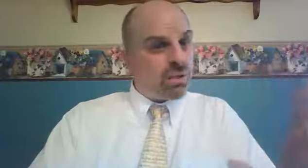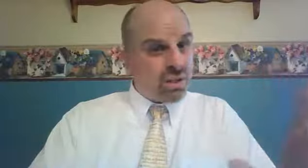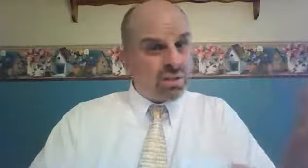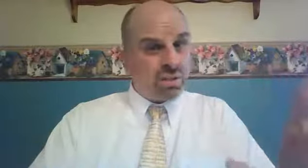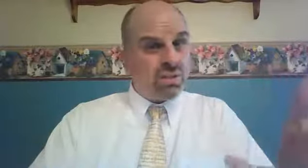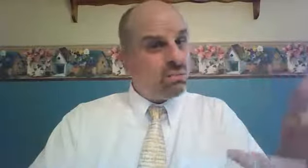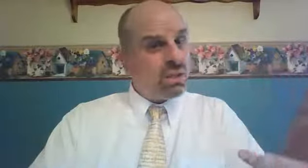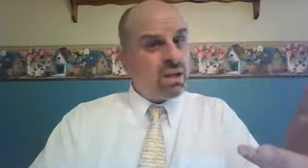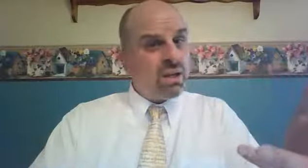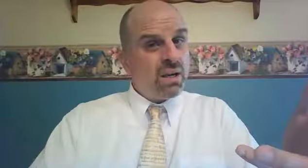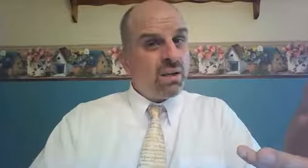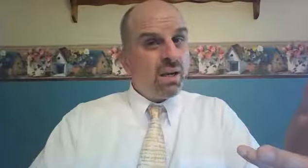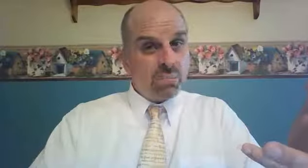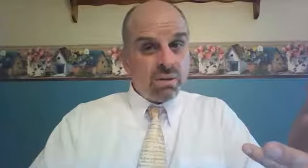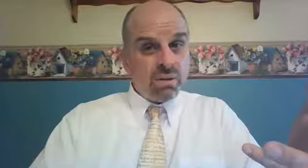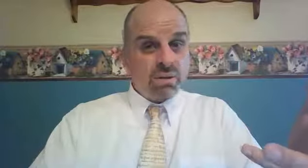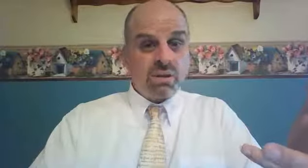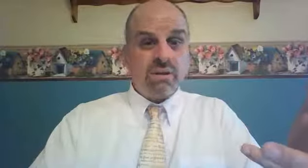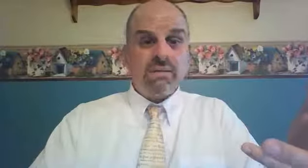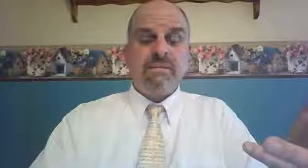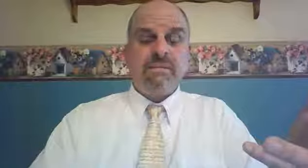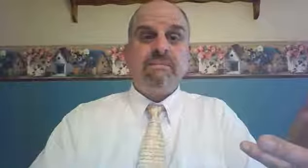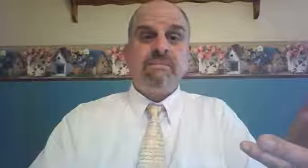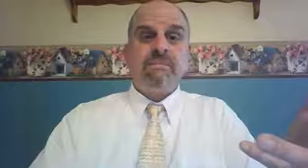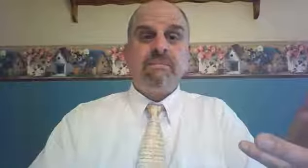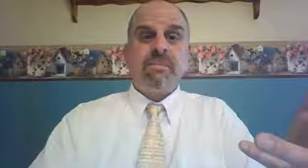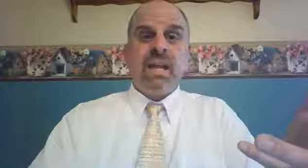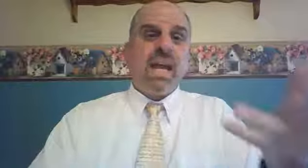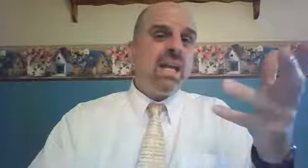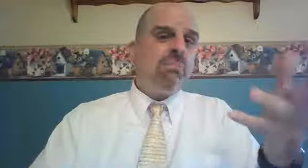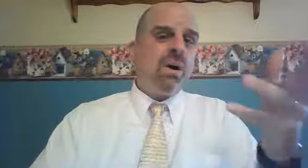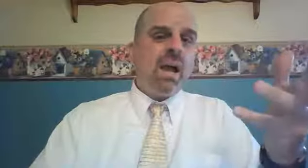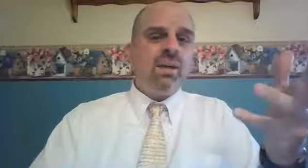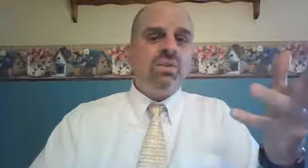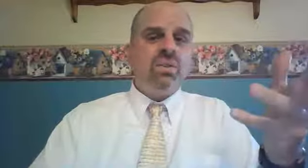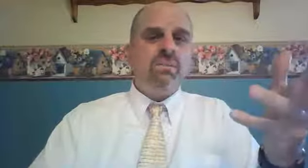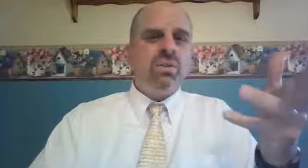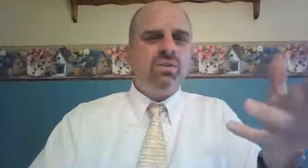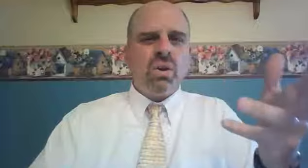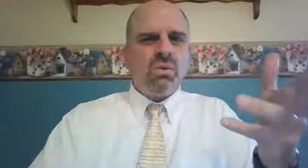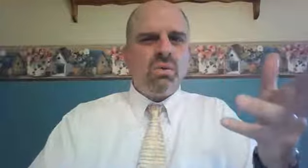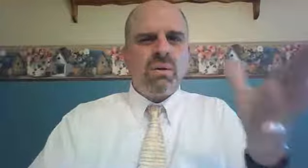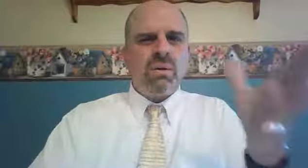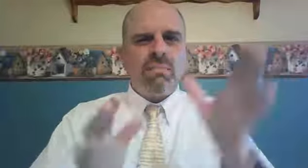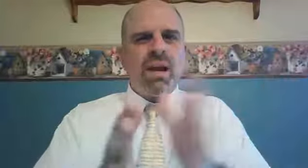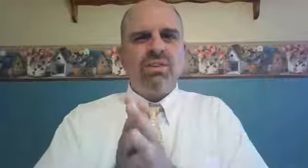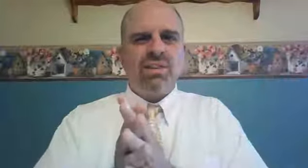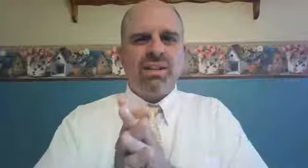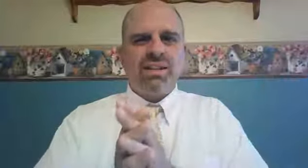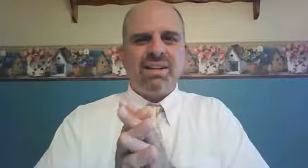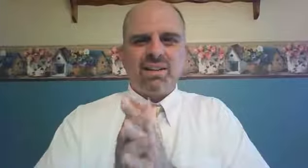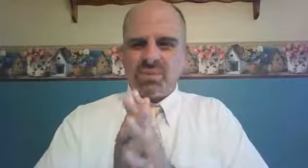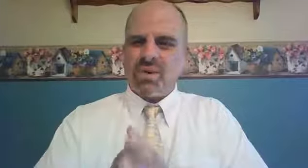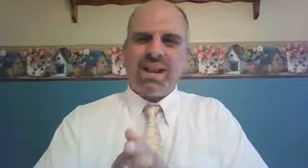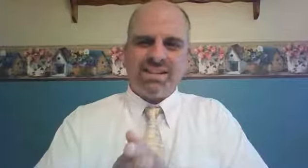position to be abused. And yet Boaz shows her much grace.